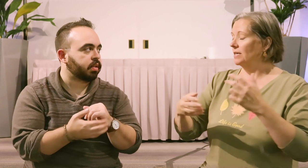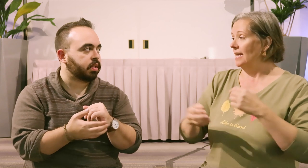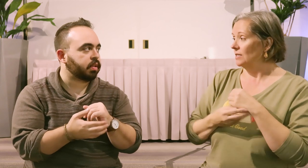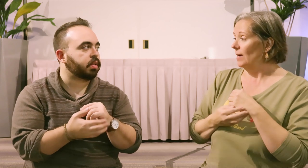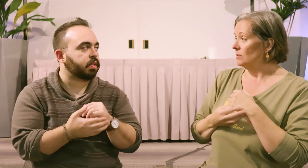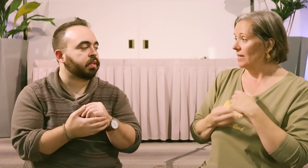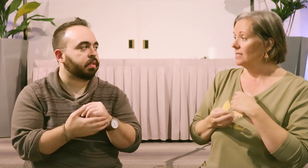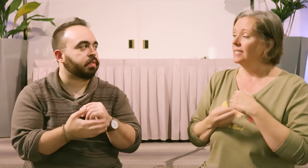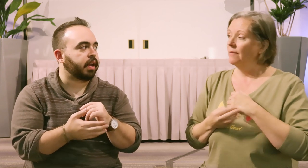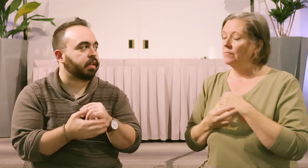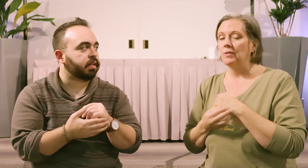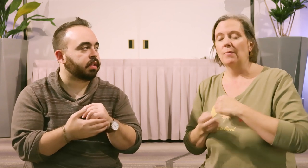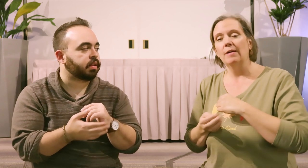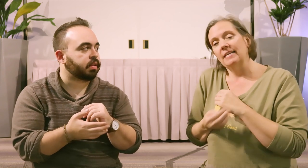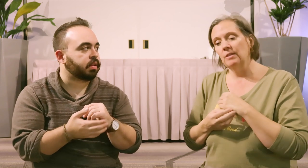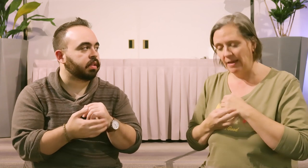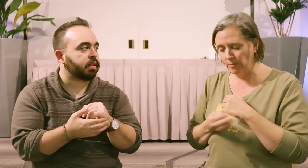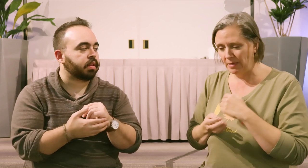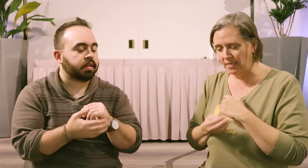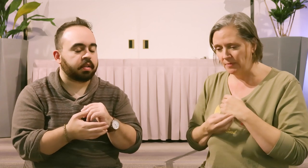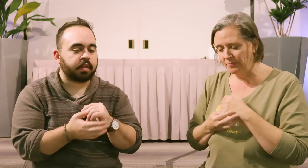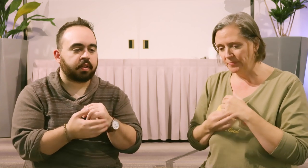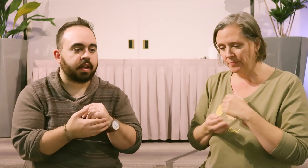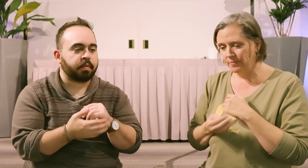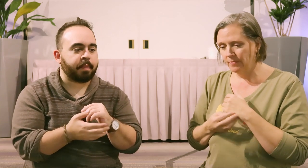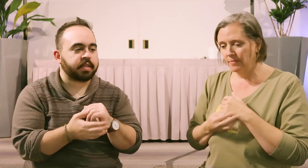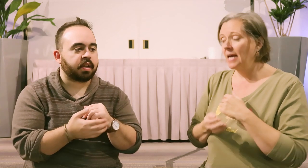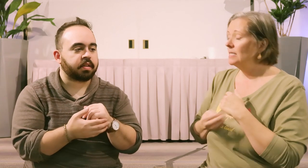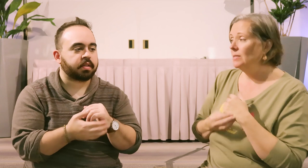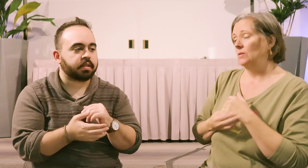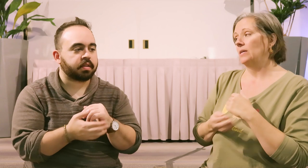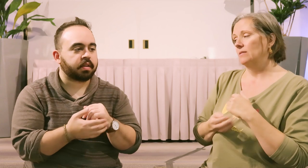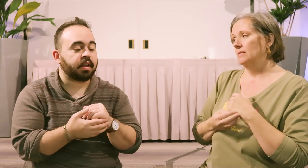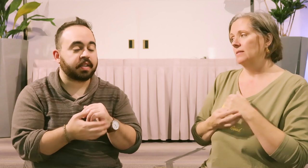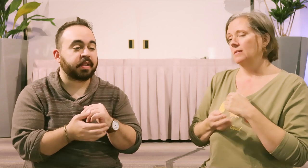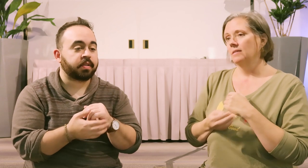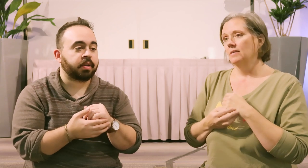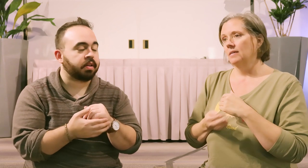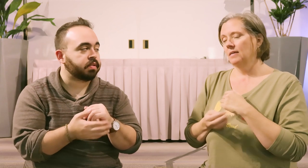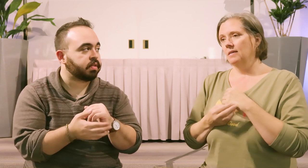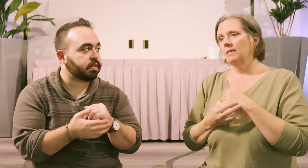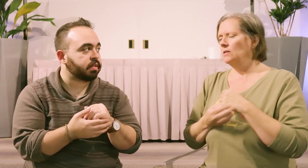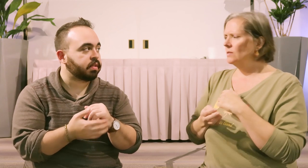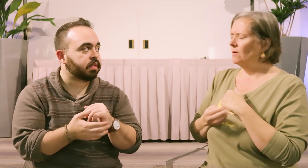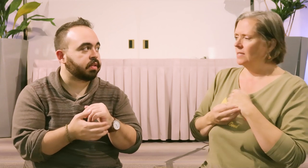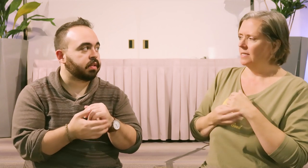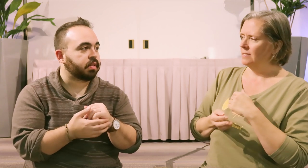start to add in the new aspects. Right. All right. Even though I haven't met my son. Even though I haven't met my son. And it's been two years. And it's been two years. And whose fault is it?